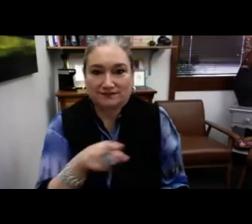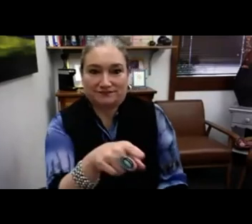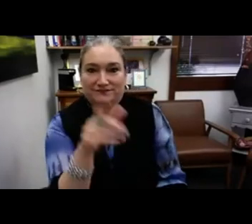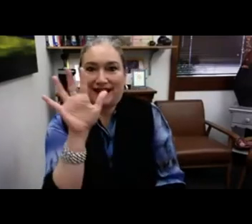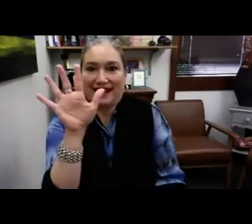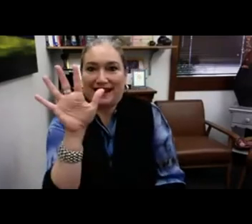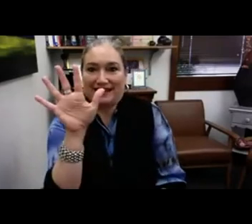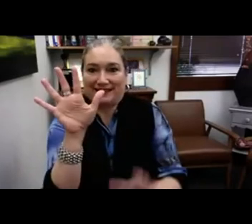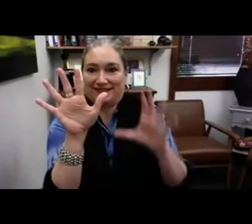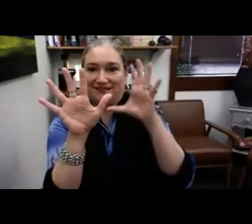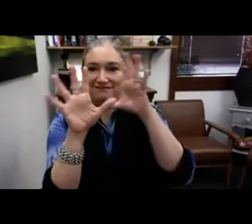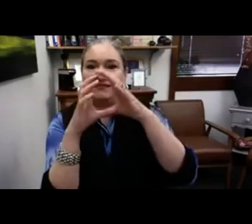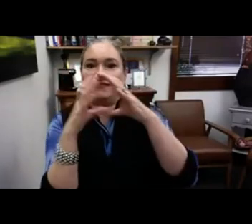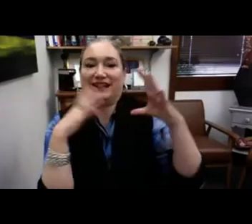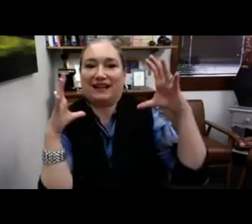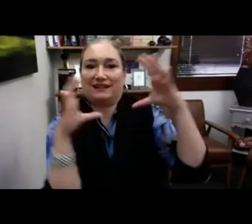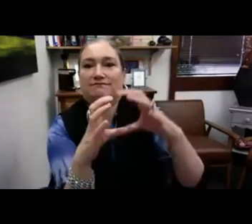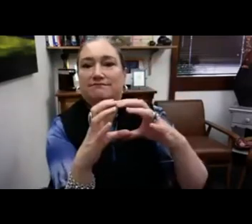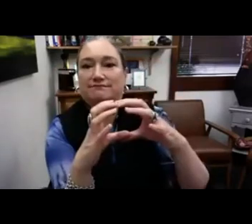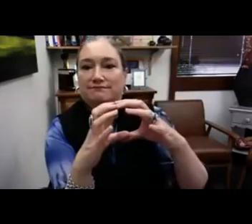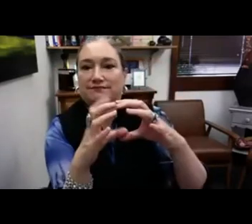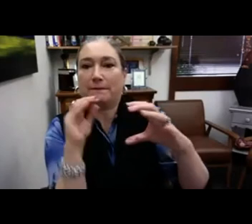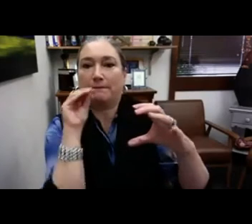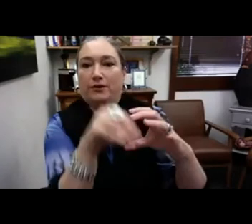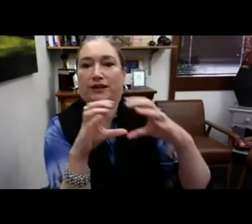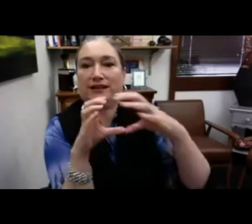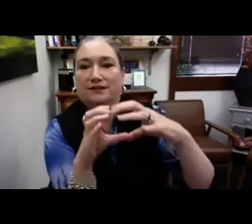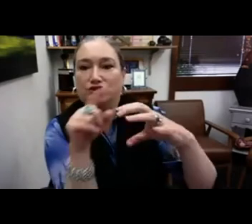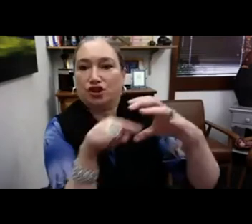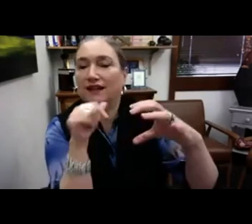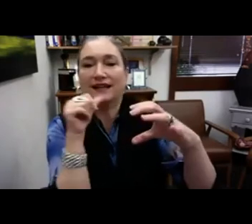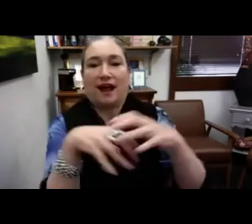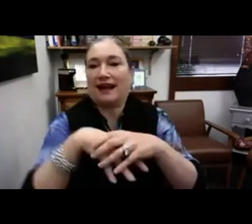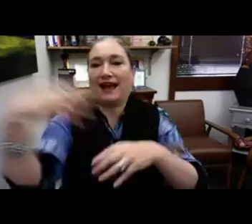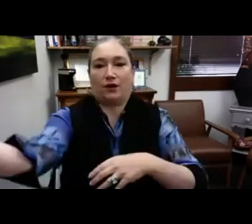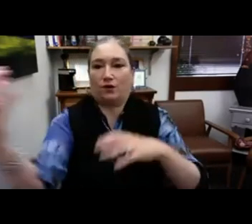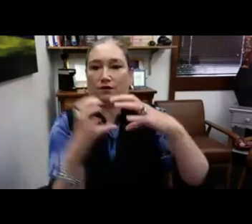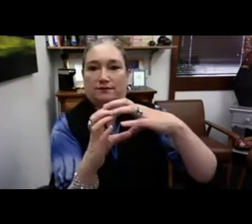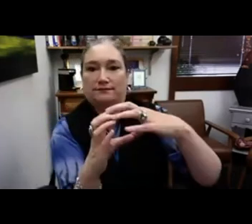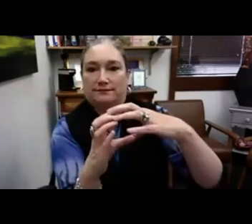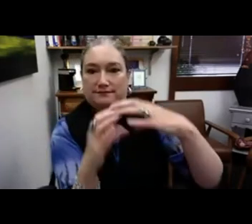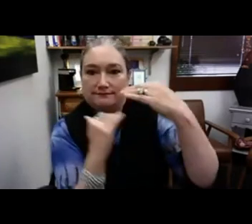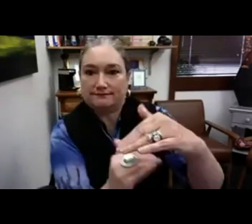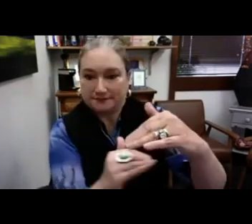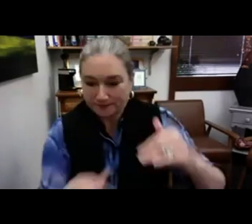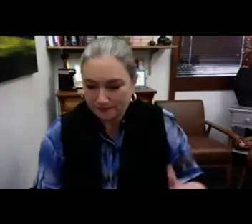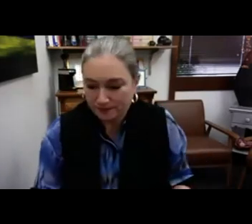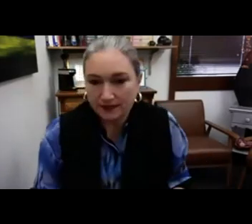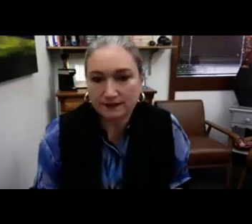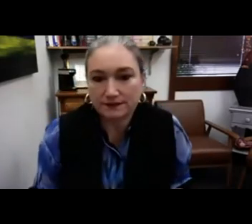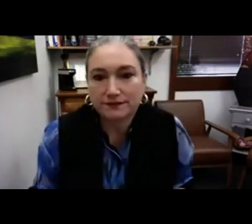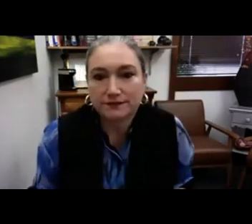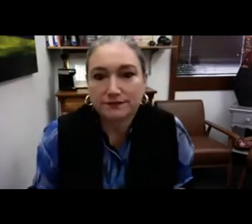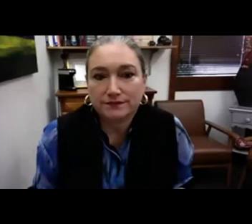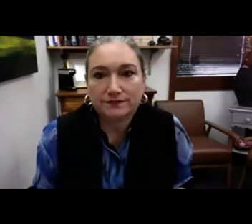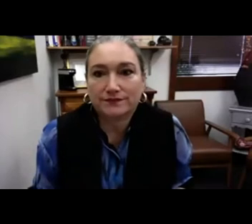to mainstream their child. So you see the hand here. hand again is put in a circle. It's not quote unquote box. It's